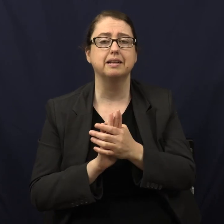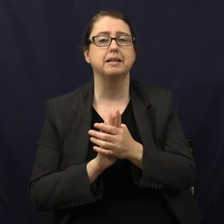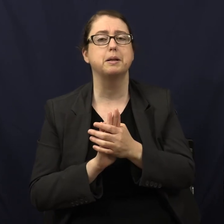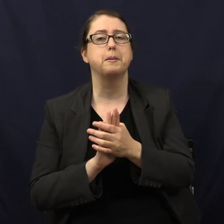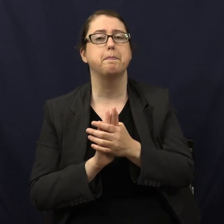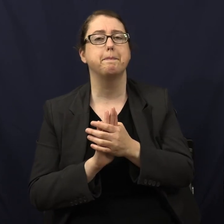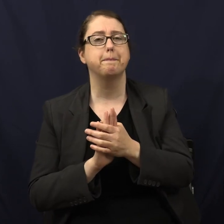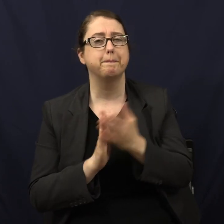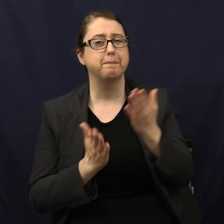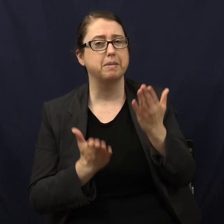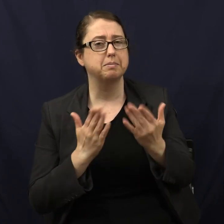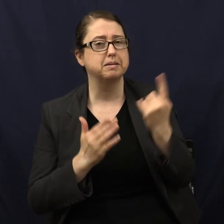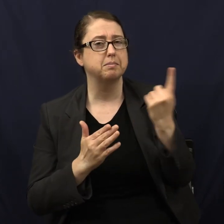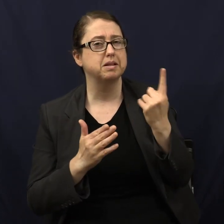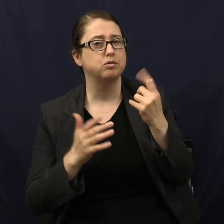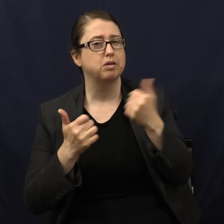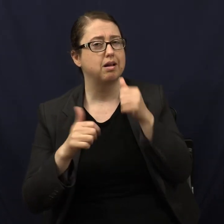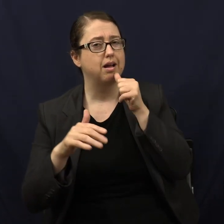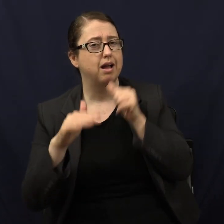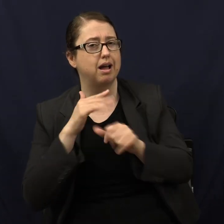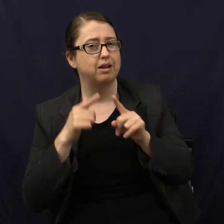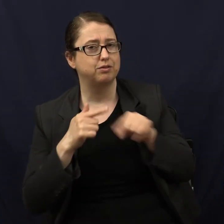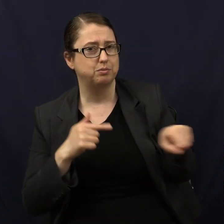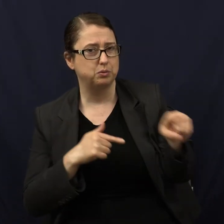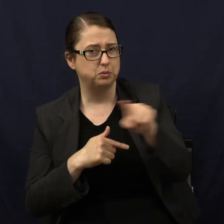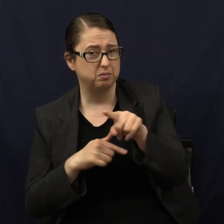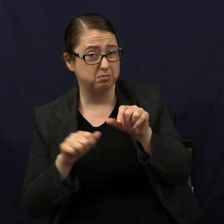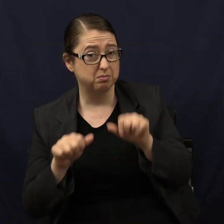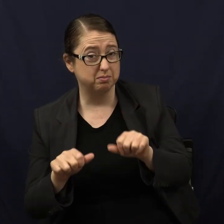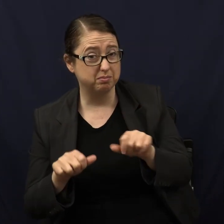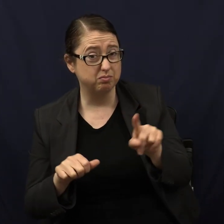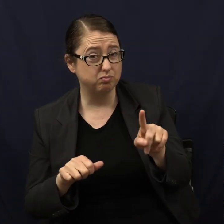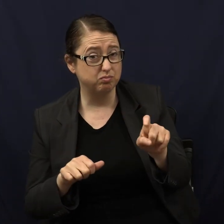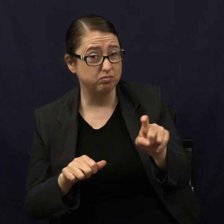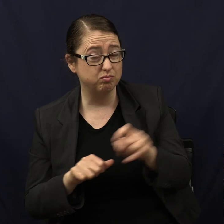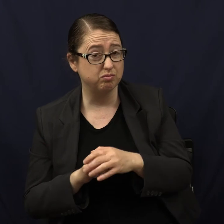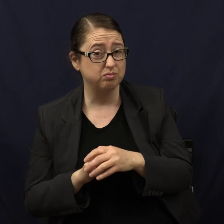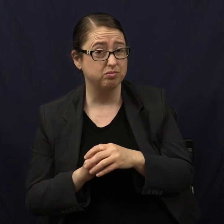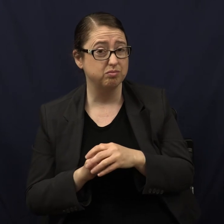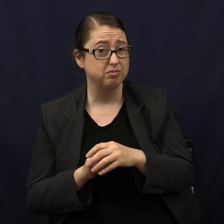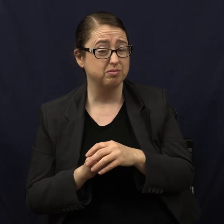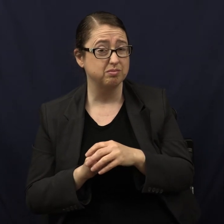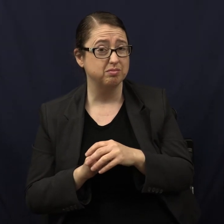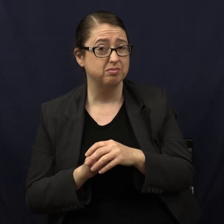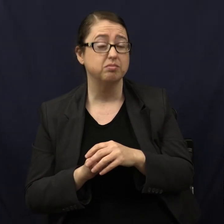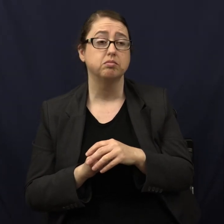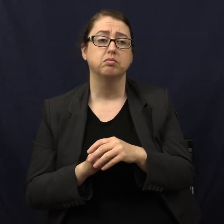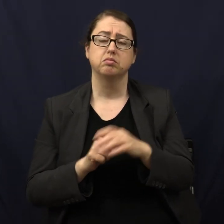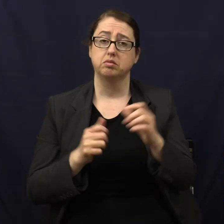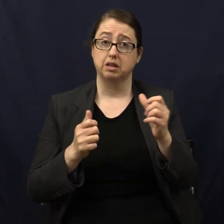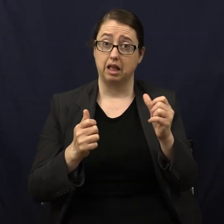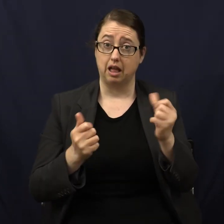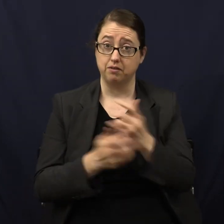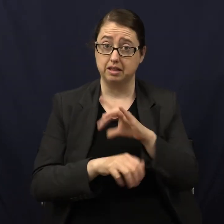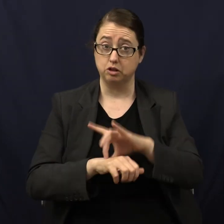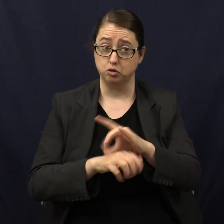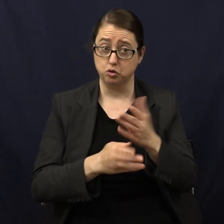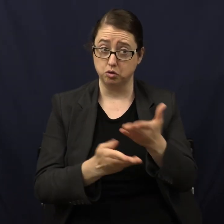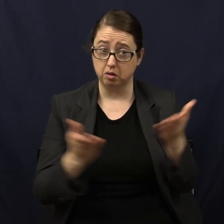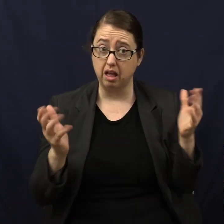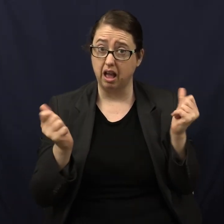someone who's hiding it from you. Is that possible? Because is everything good on earth now?